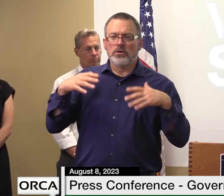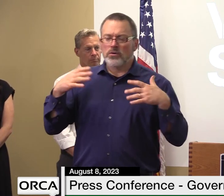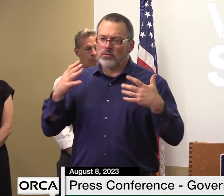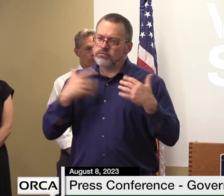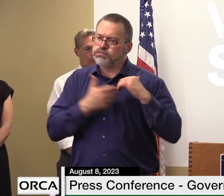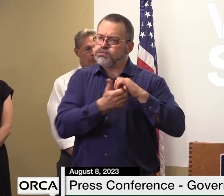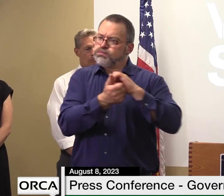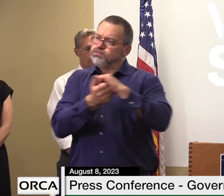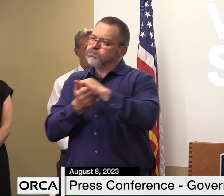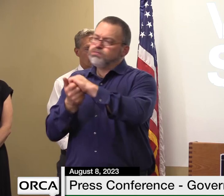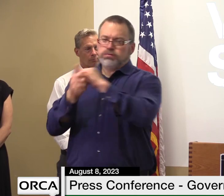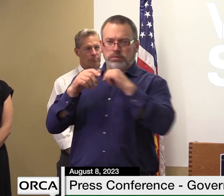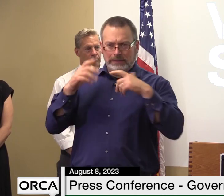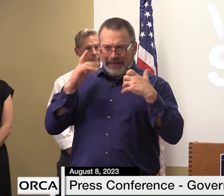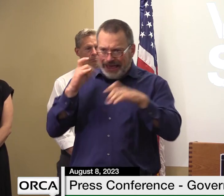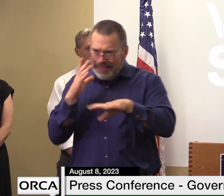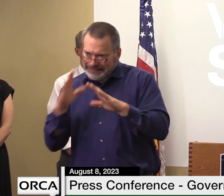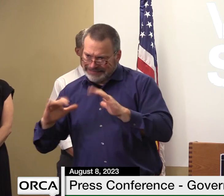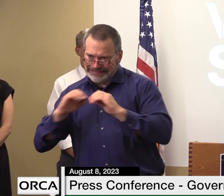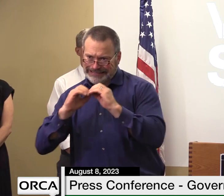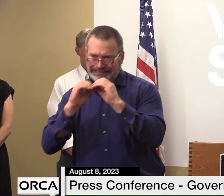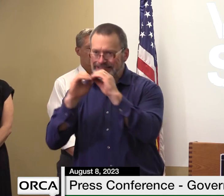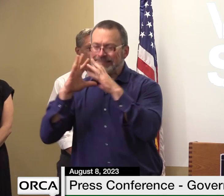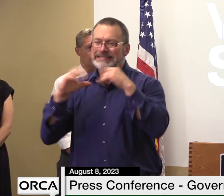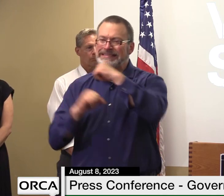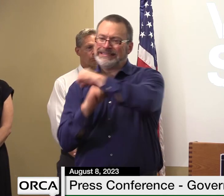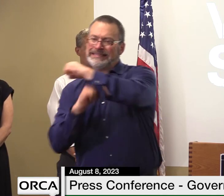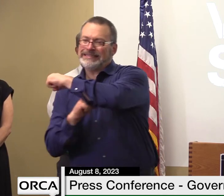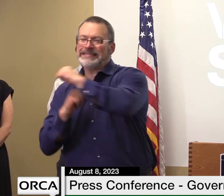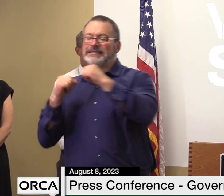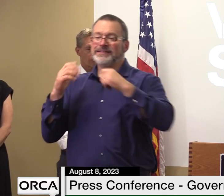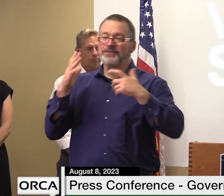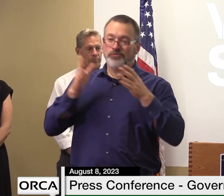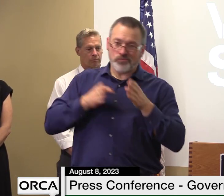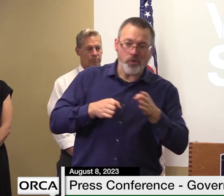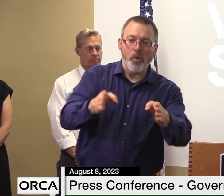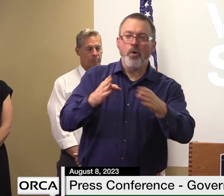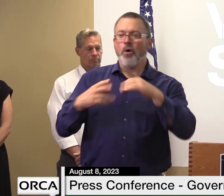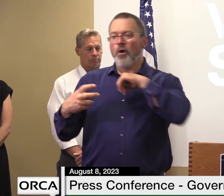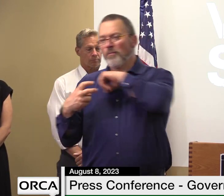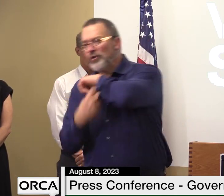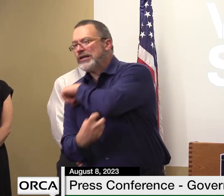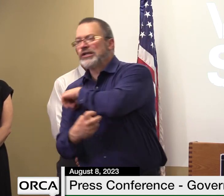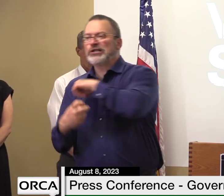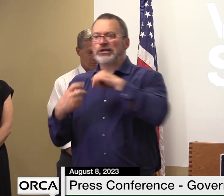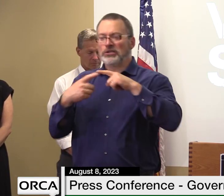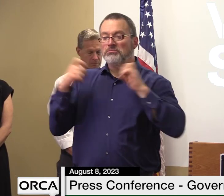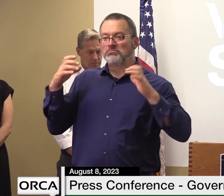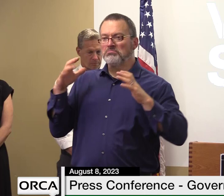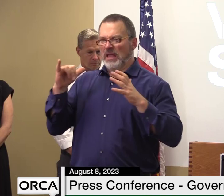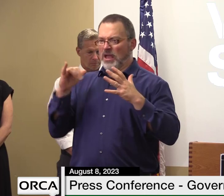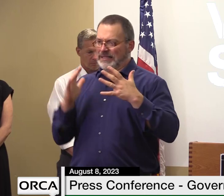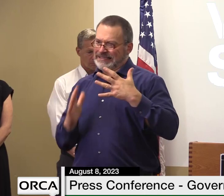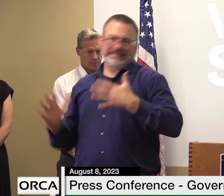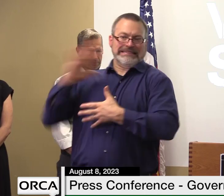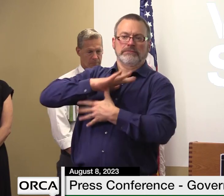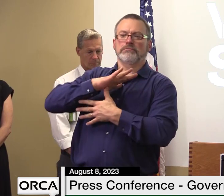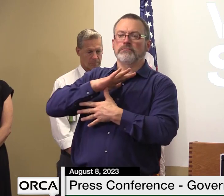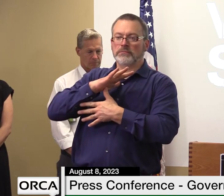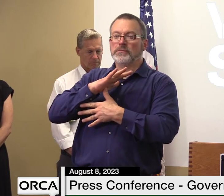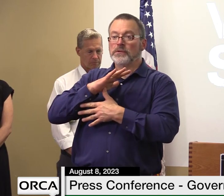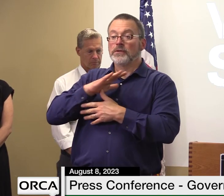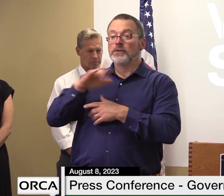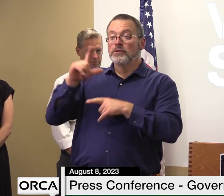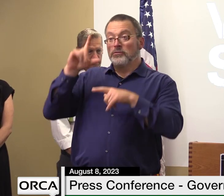lives which often starts with restoring roads and bridges after the devastating floods is a priority for president biden and